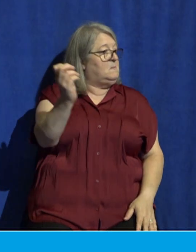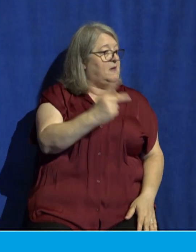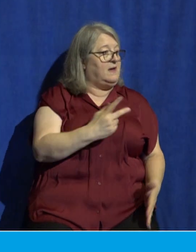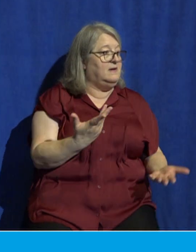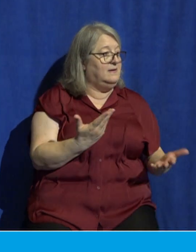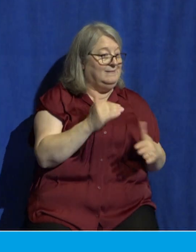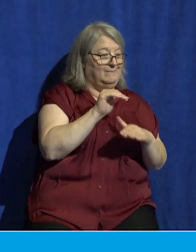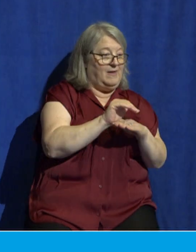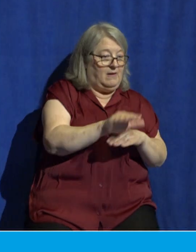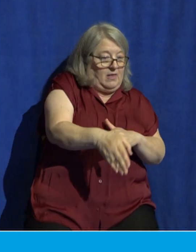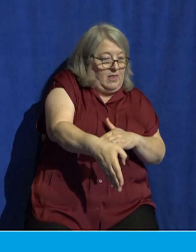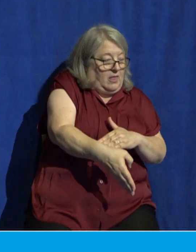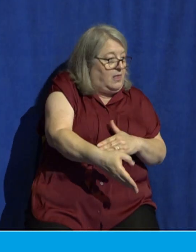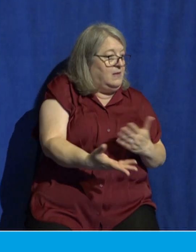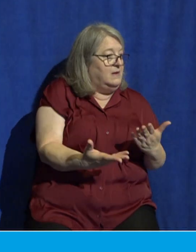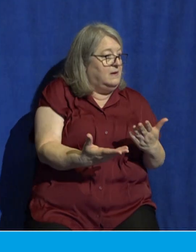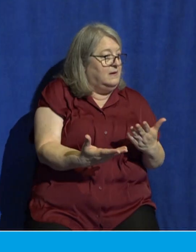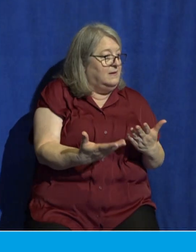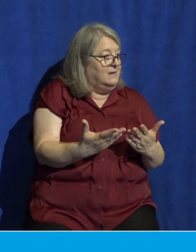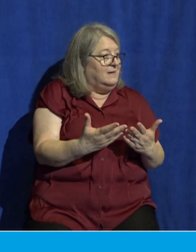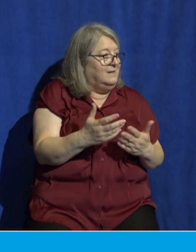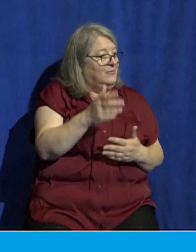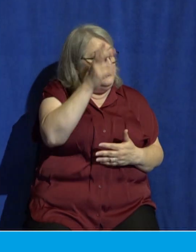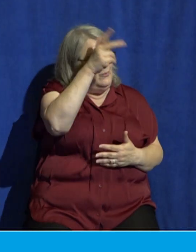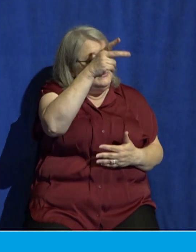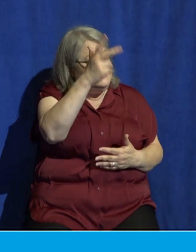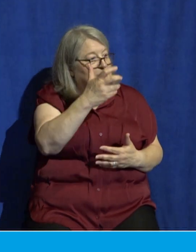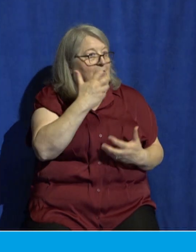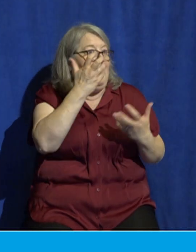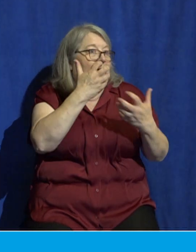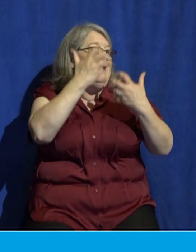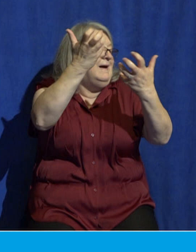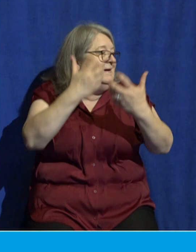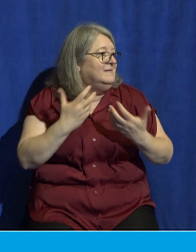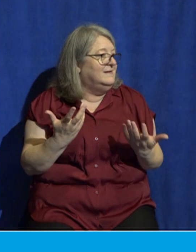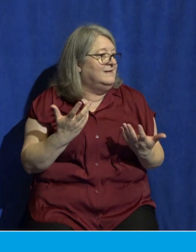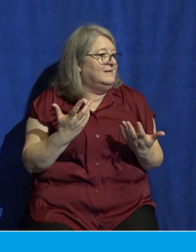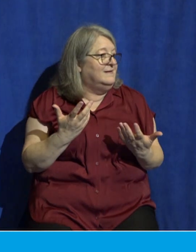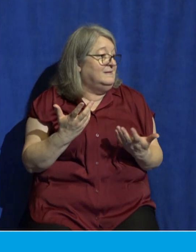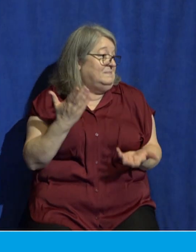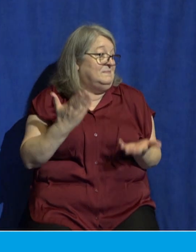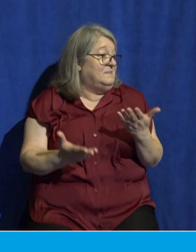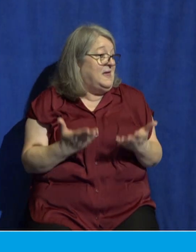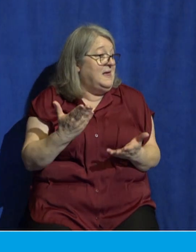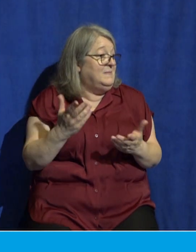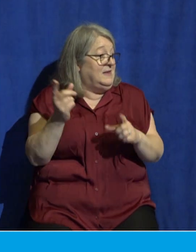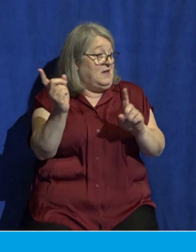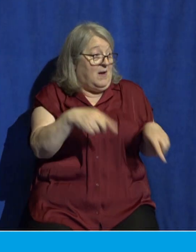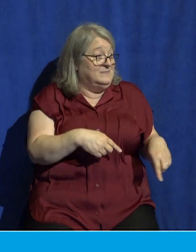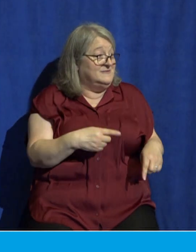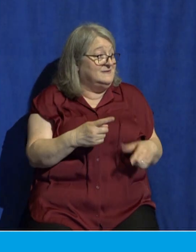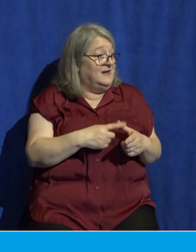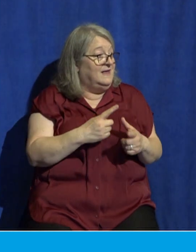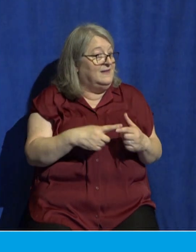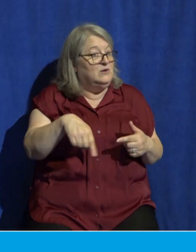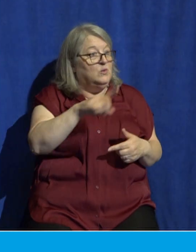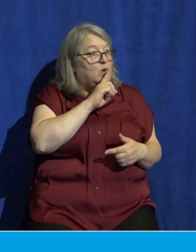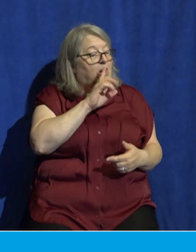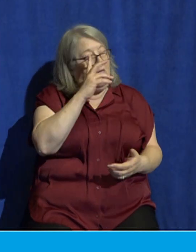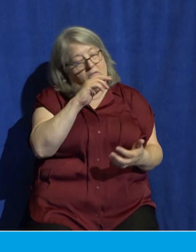at midnight or when the rooster crows or in the morning, lest he come suddenly and find you asleep. And what I say to you,